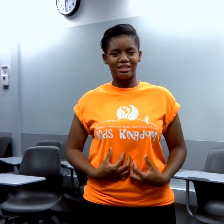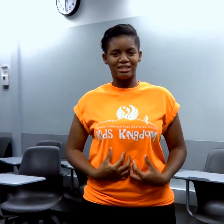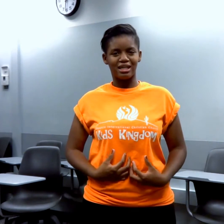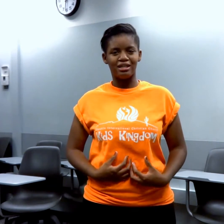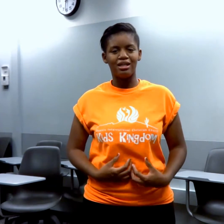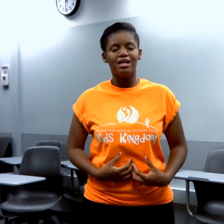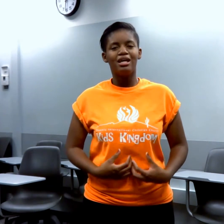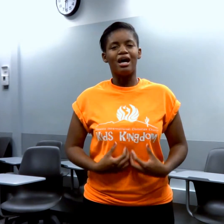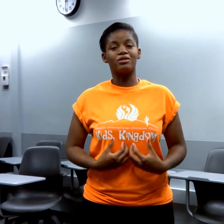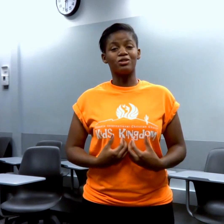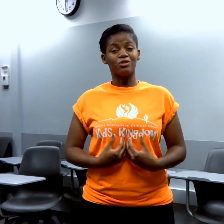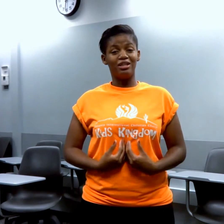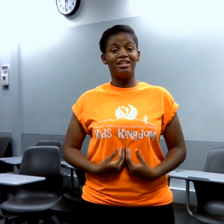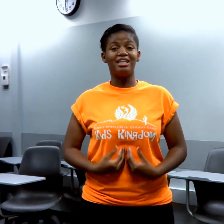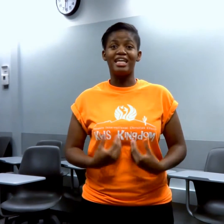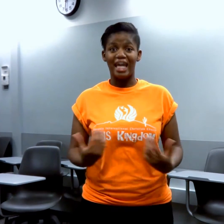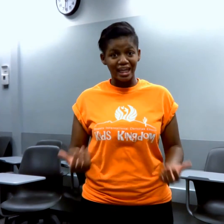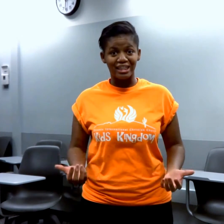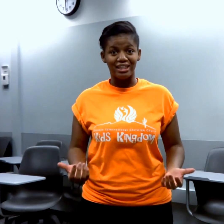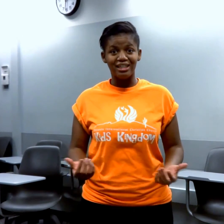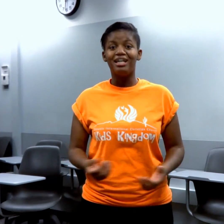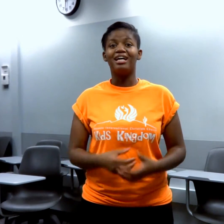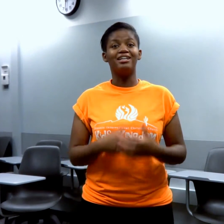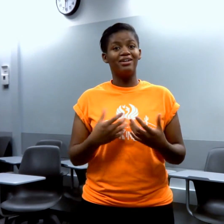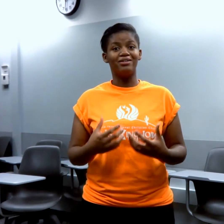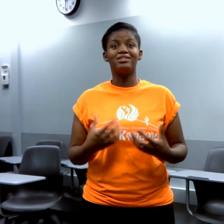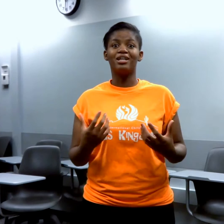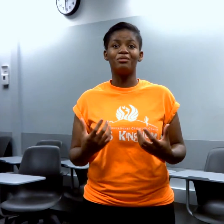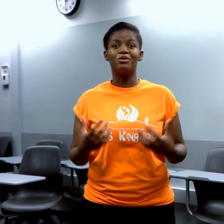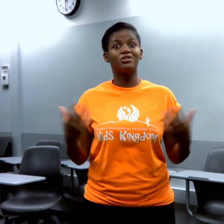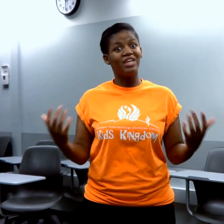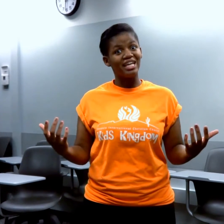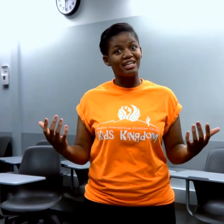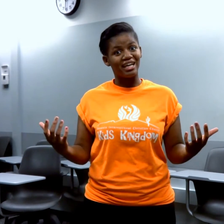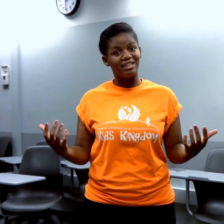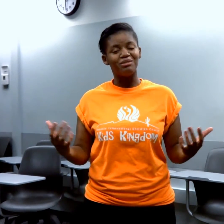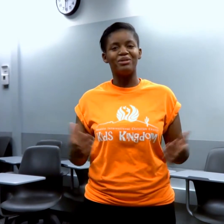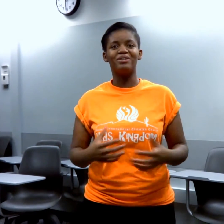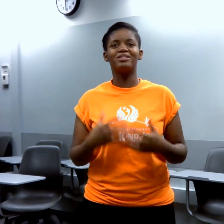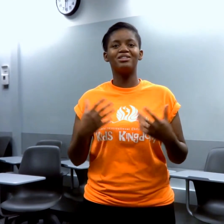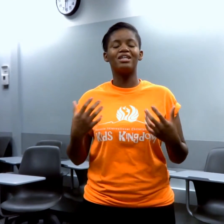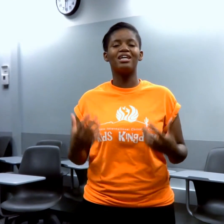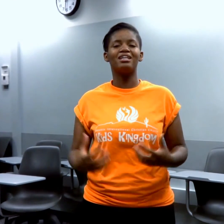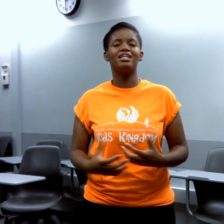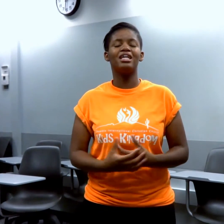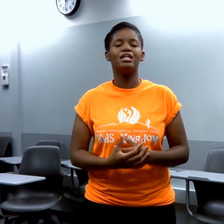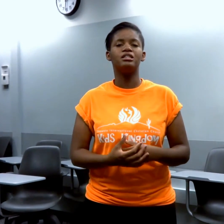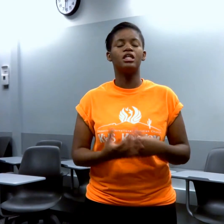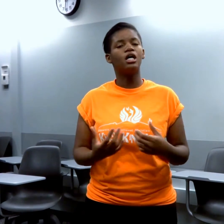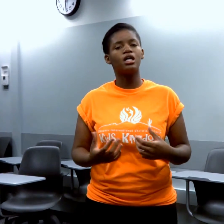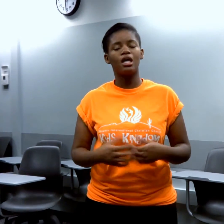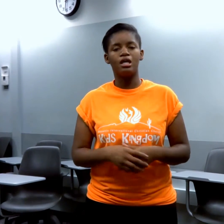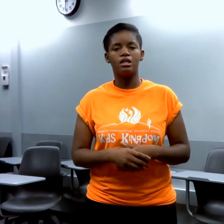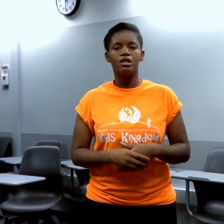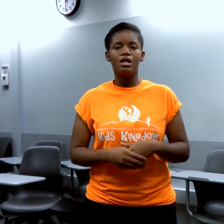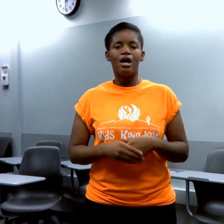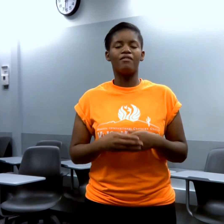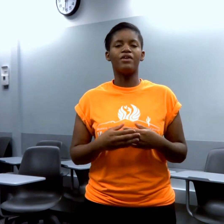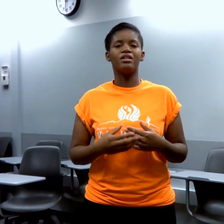inside. I was also eating candy. I know, terrible as vegan candy, but it was still candy and junk, and I found that